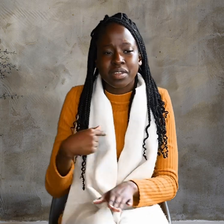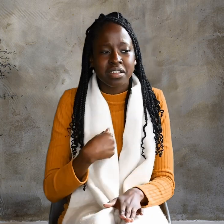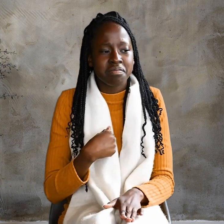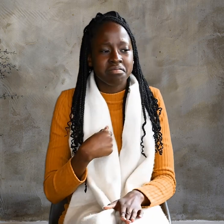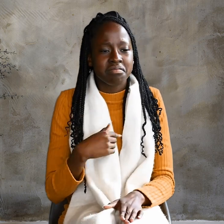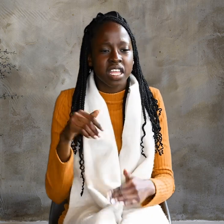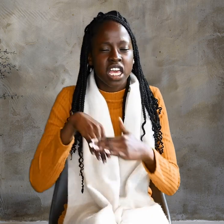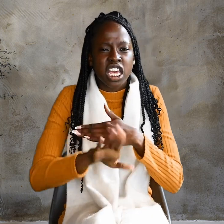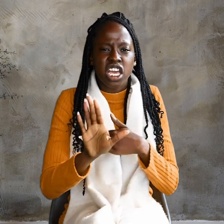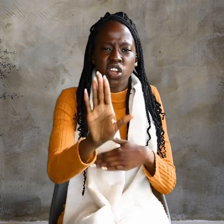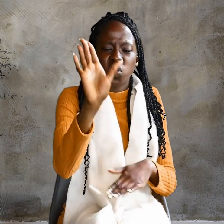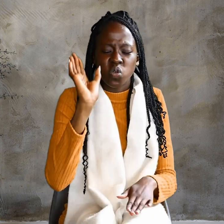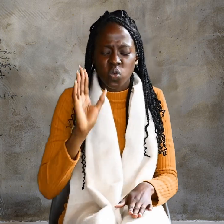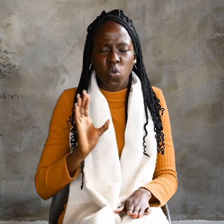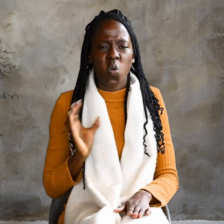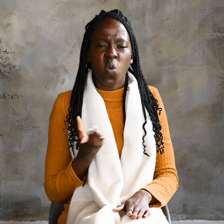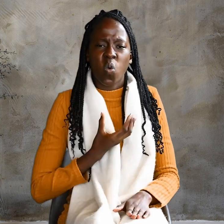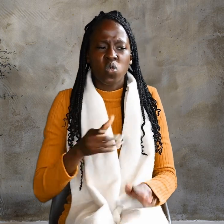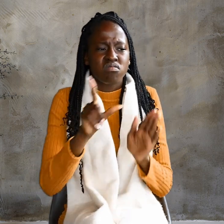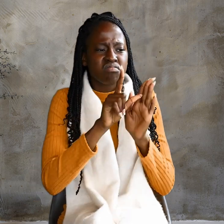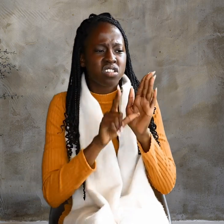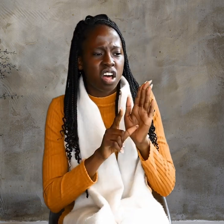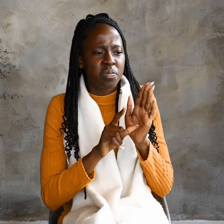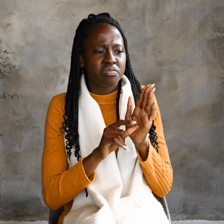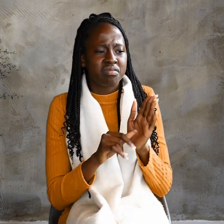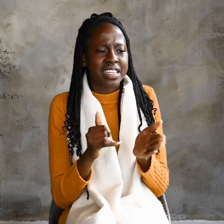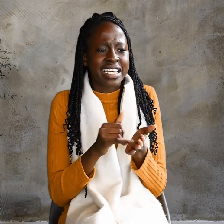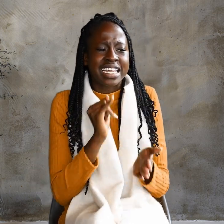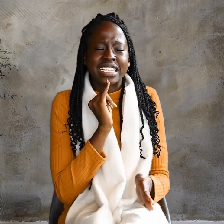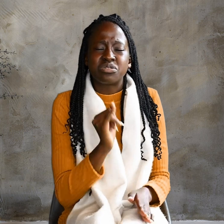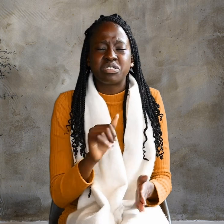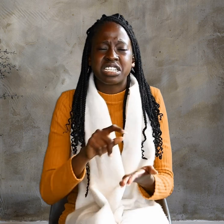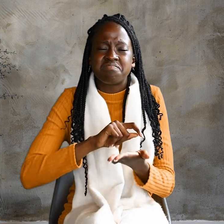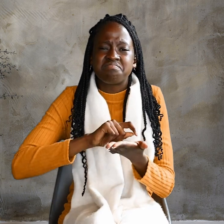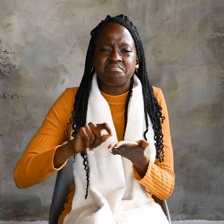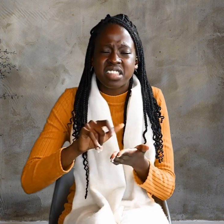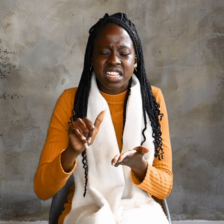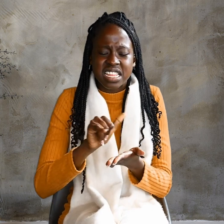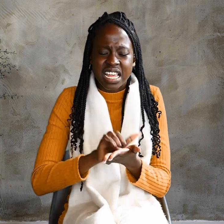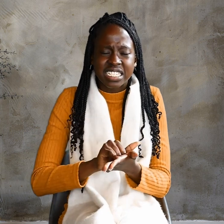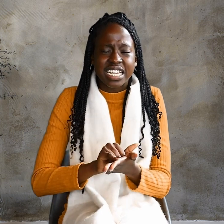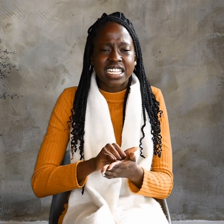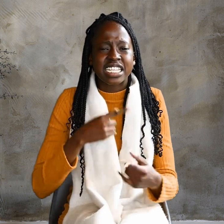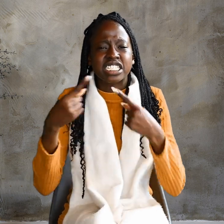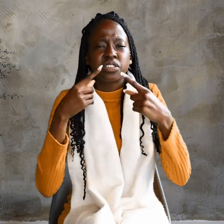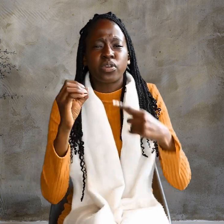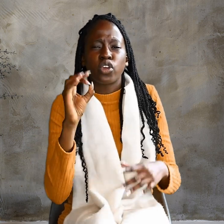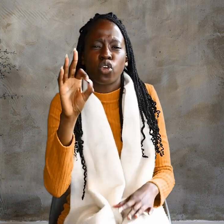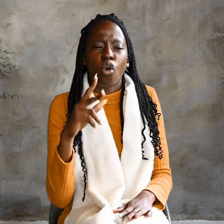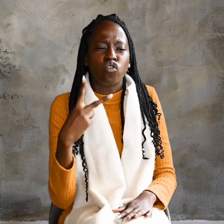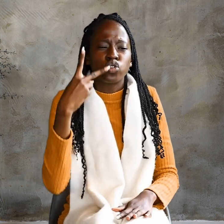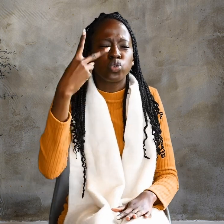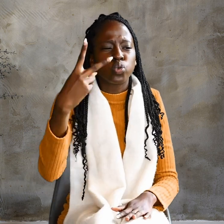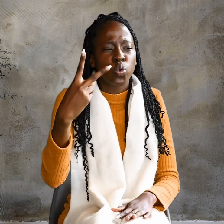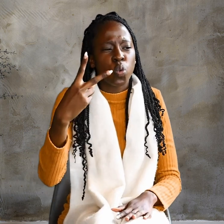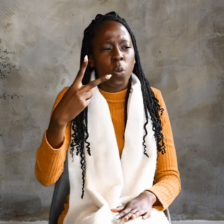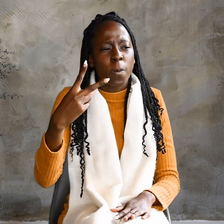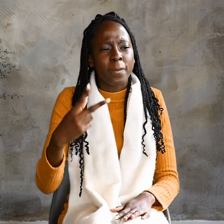In your own law, It is written that the testimony of two witnesses